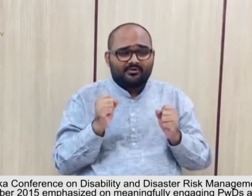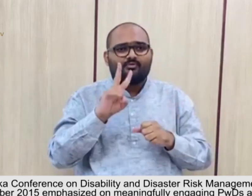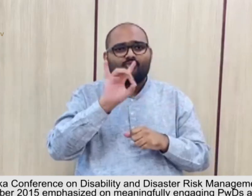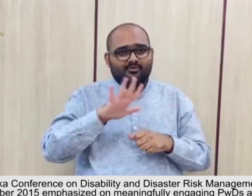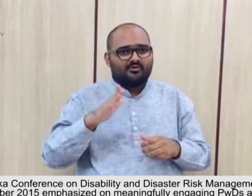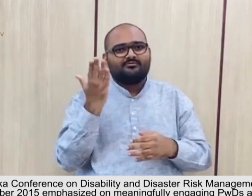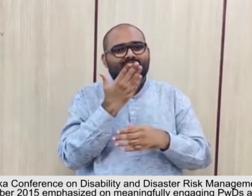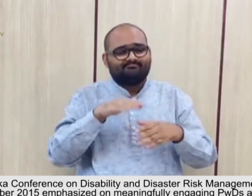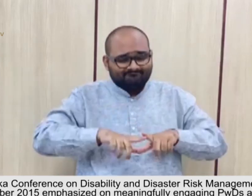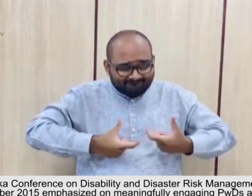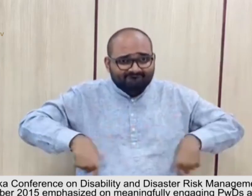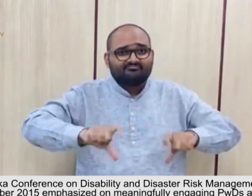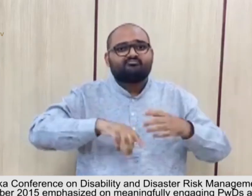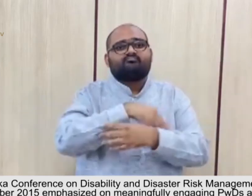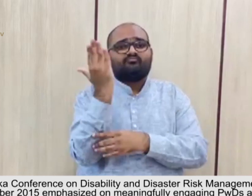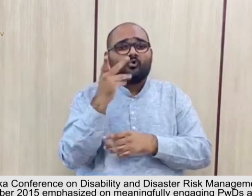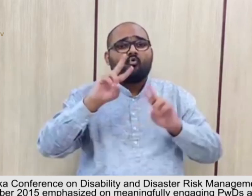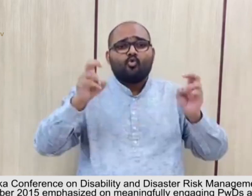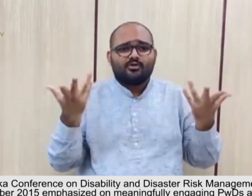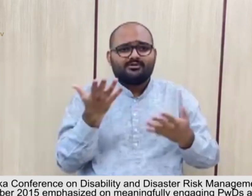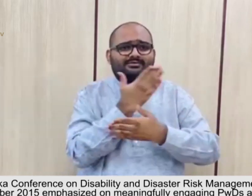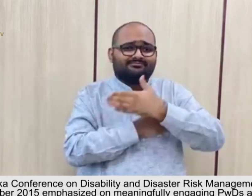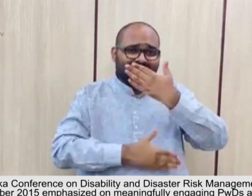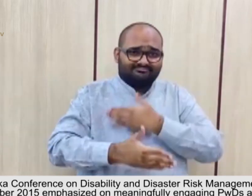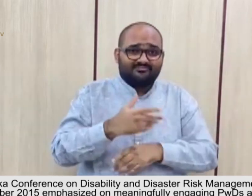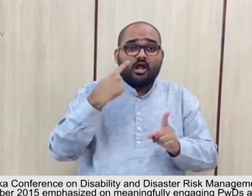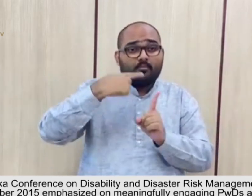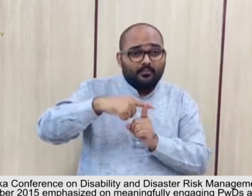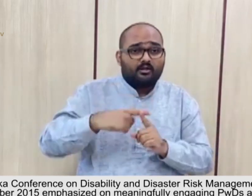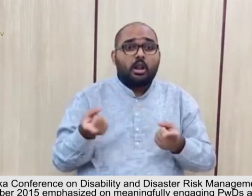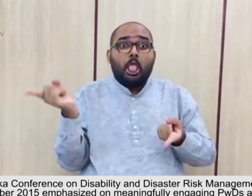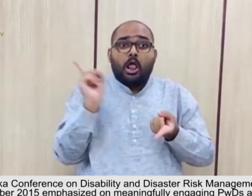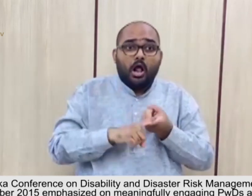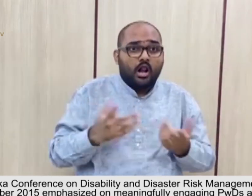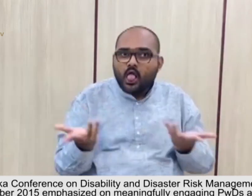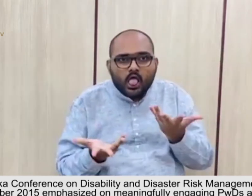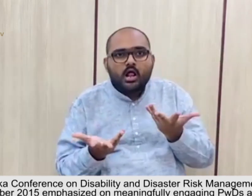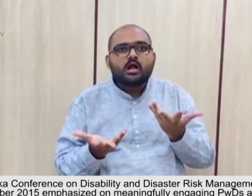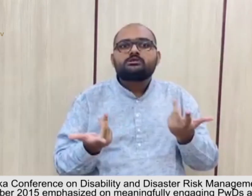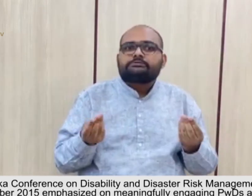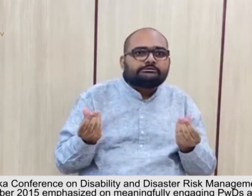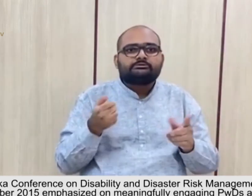Emphasized on meaningfully engaging PWDs